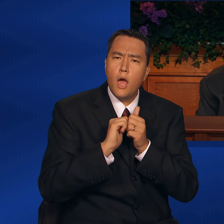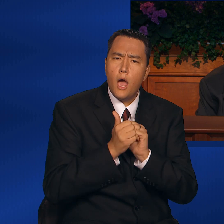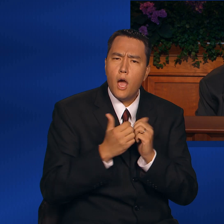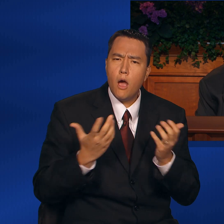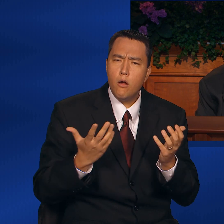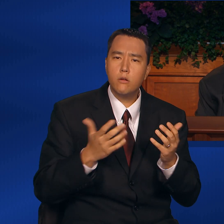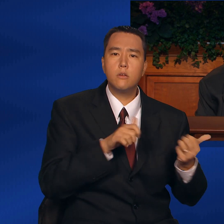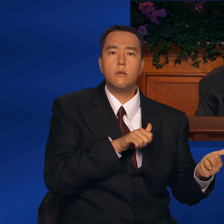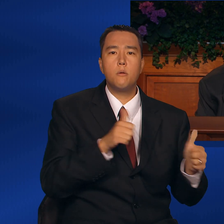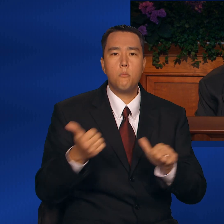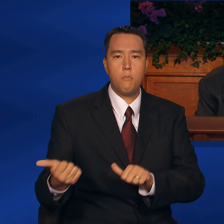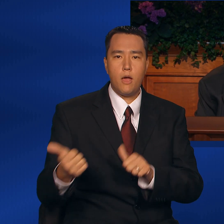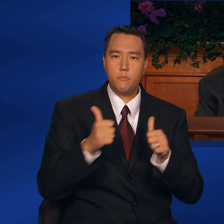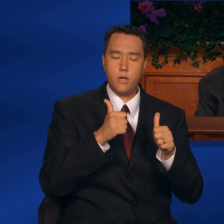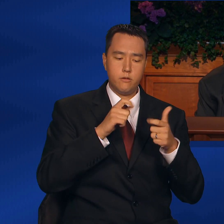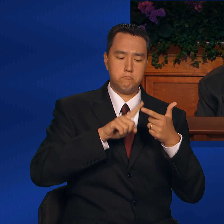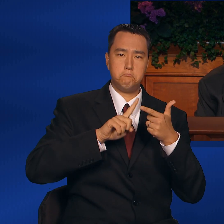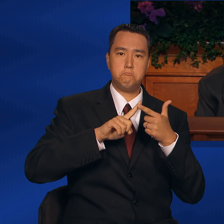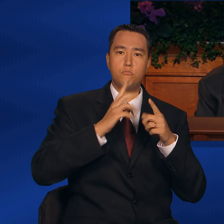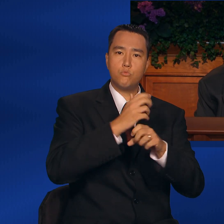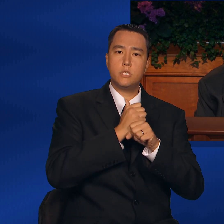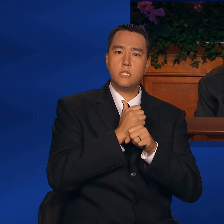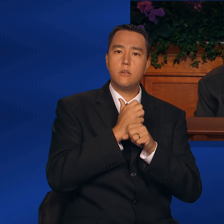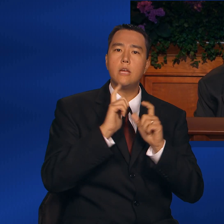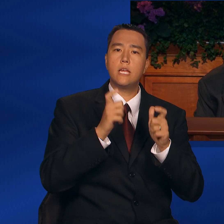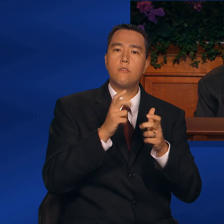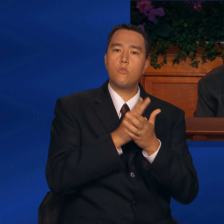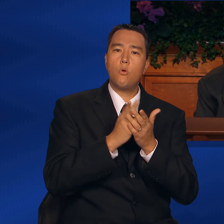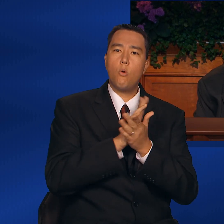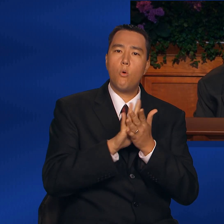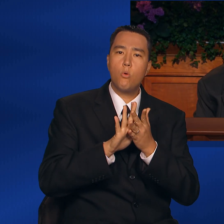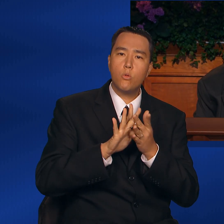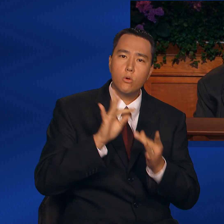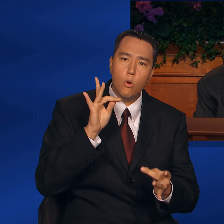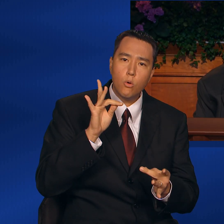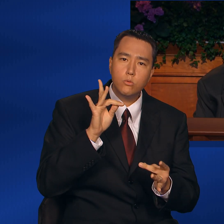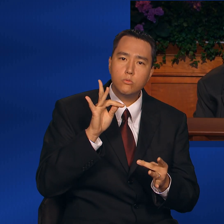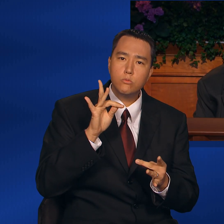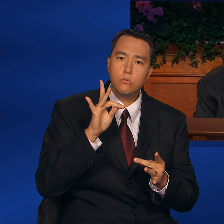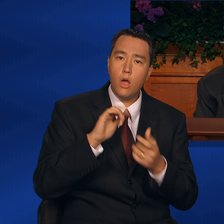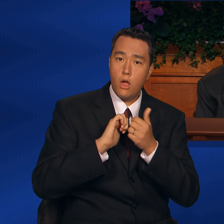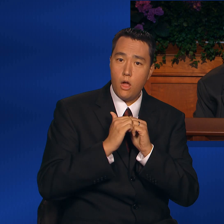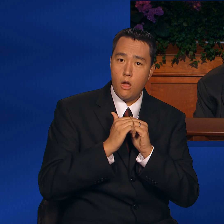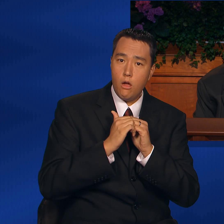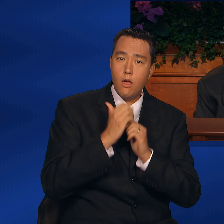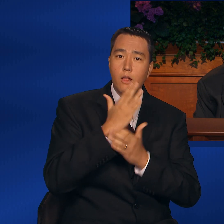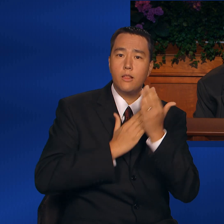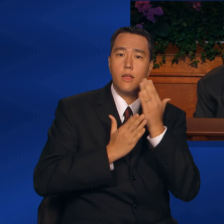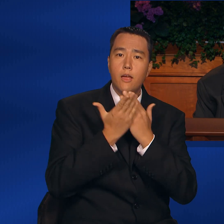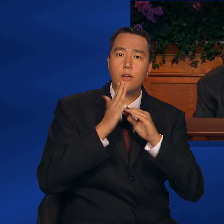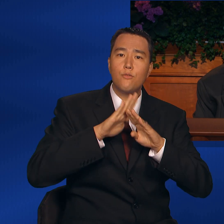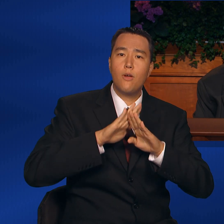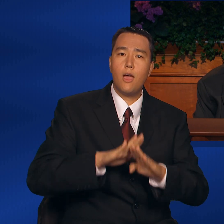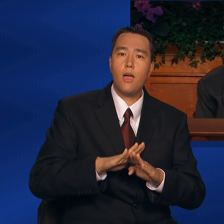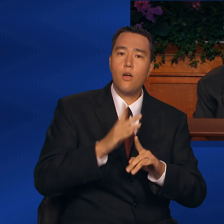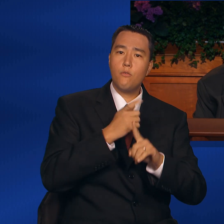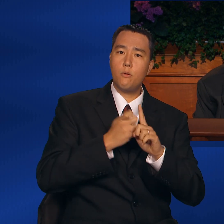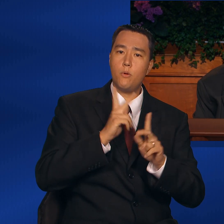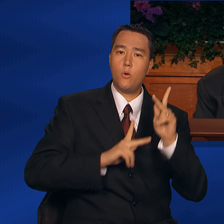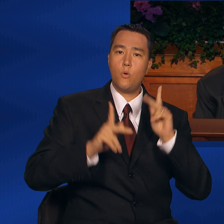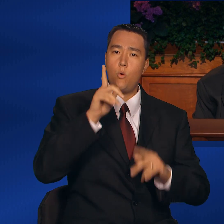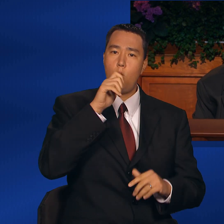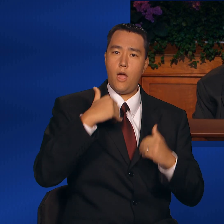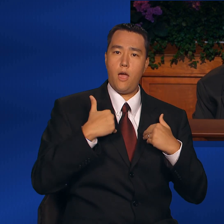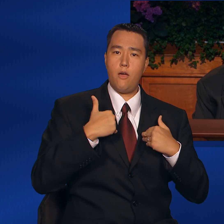baptized and receiving the gift of the Holy Ghost, by the laying of hands, by those holding